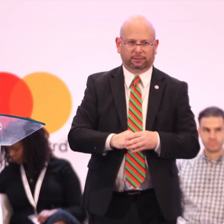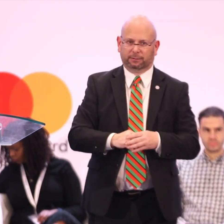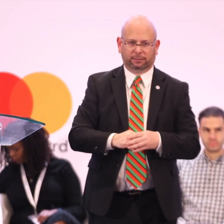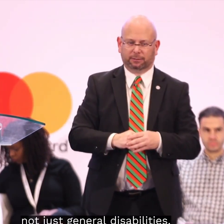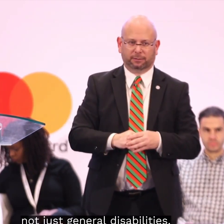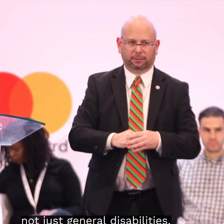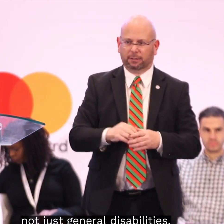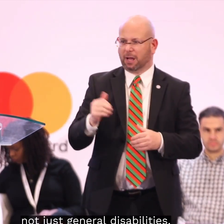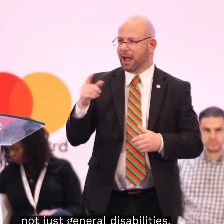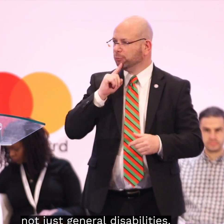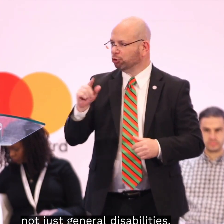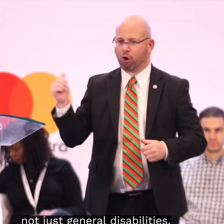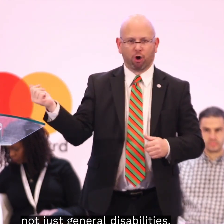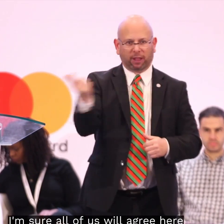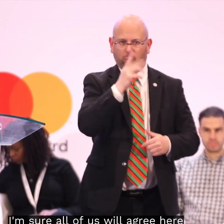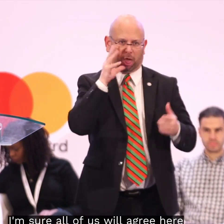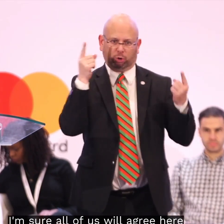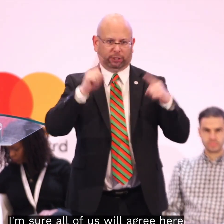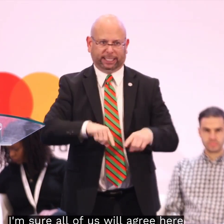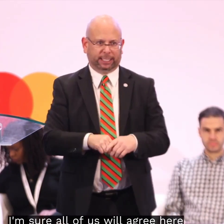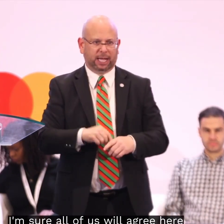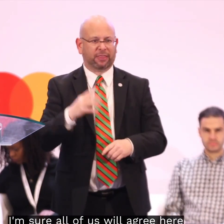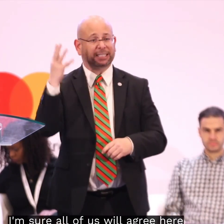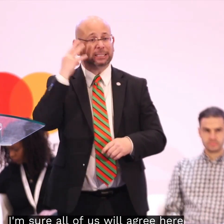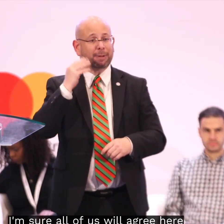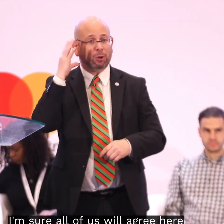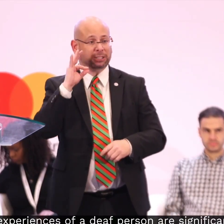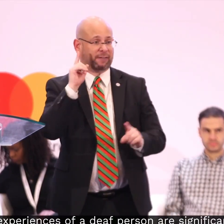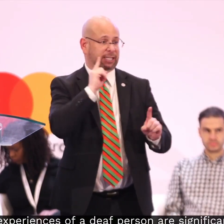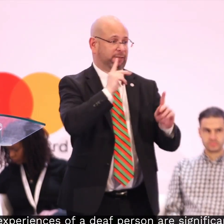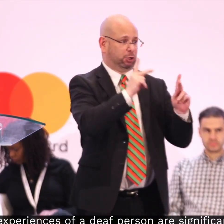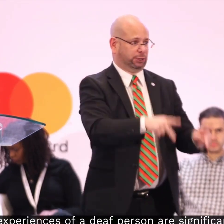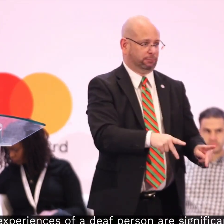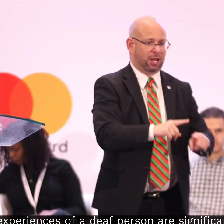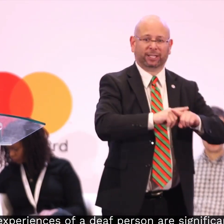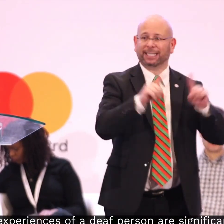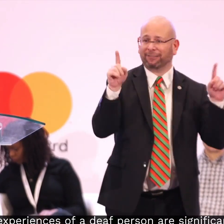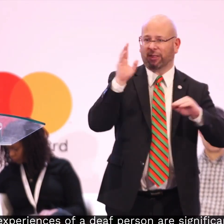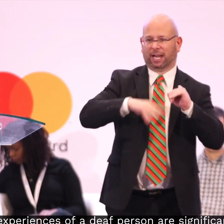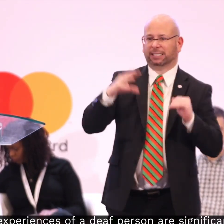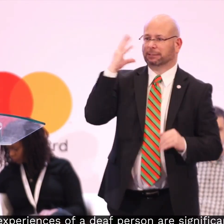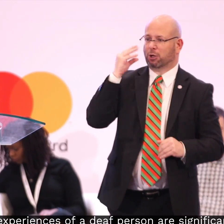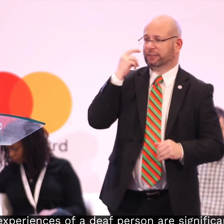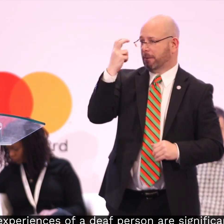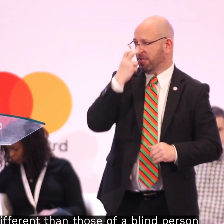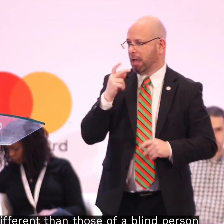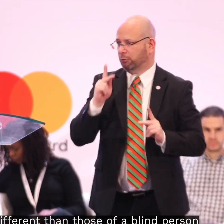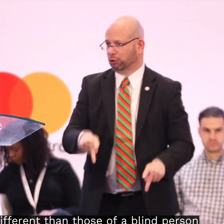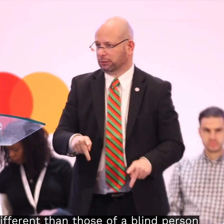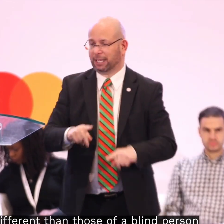Not just general disabilities. I'm sure all of us will agree here that the experiences of a deaf person are significantly different than those